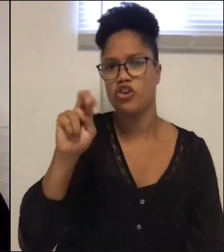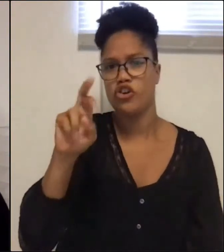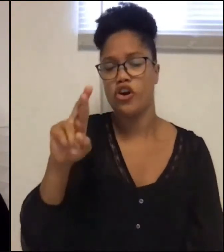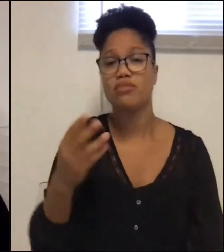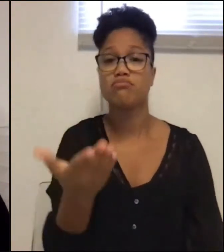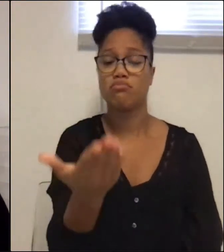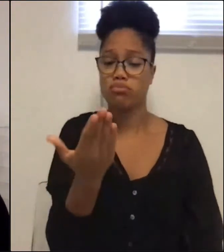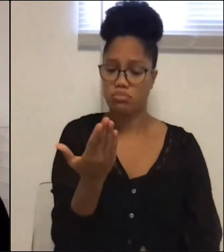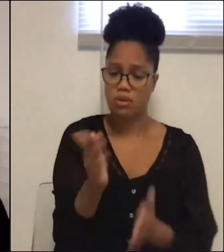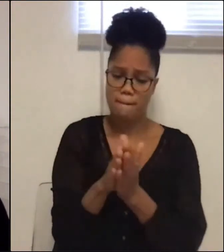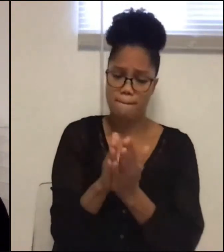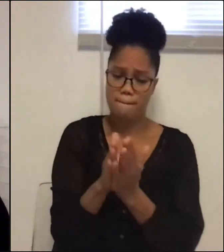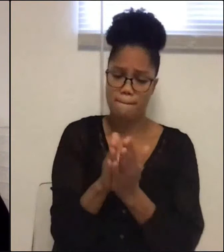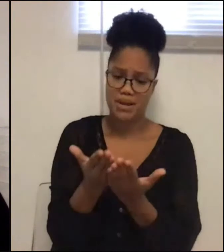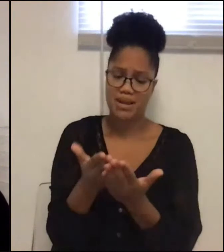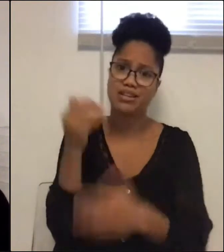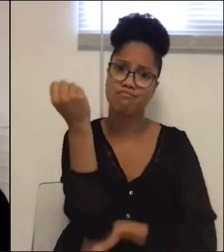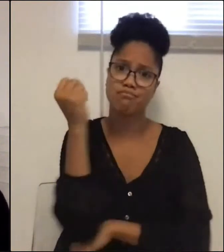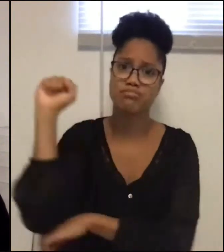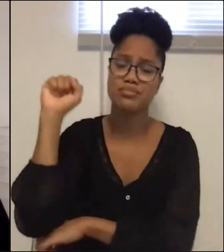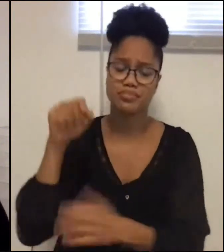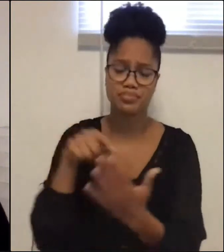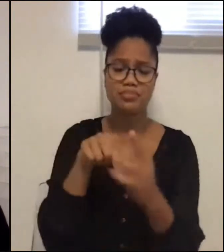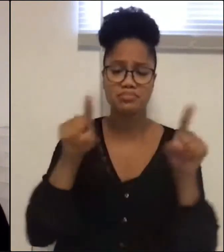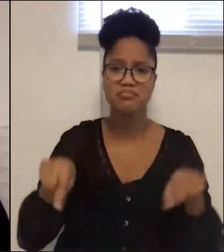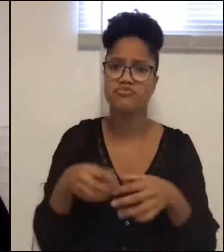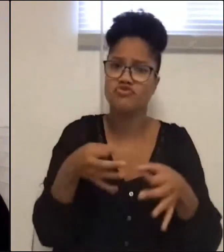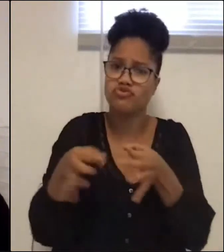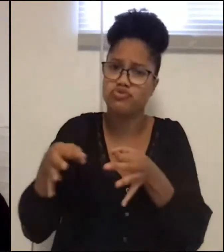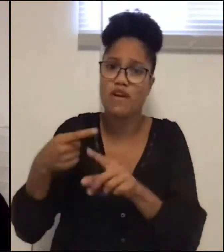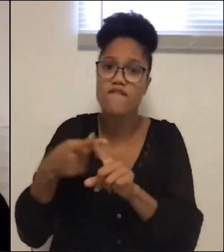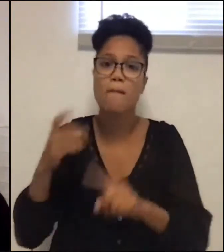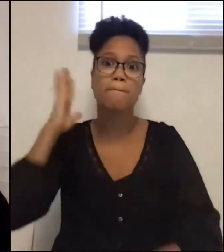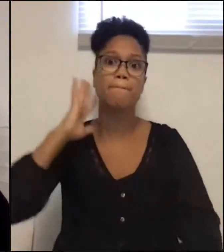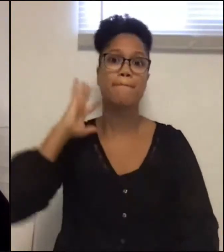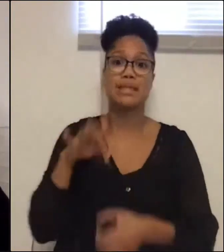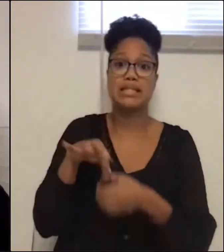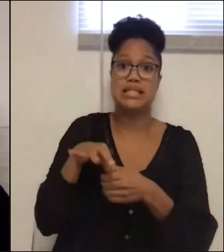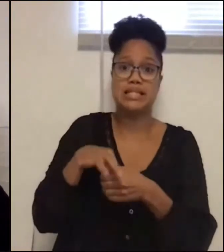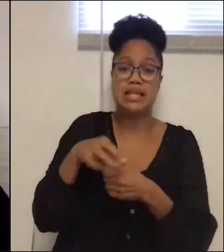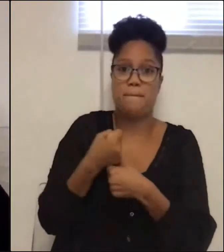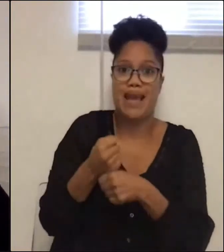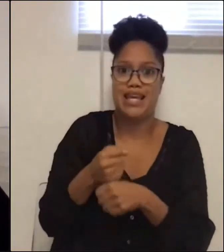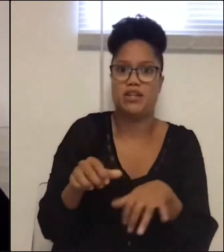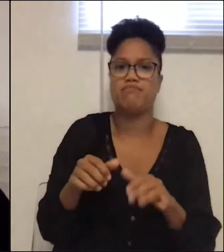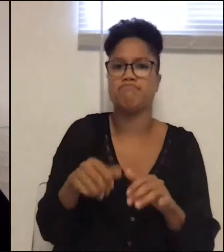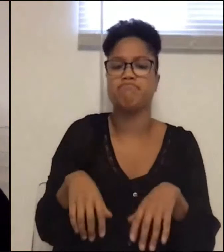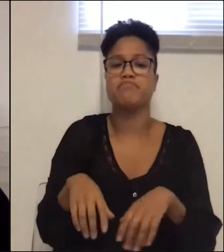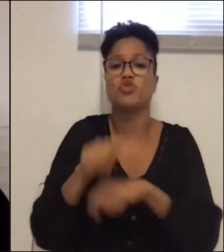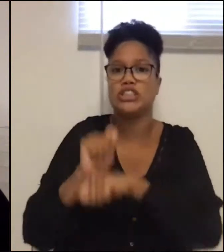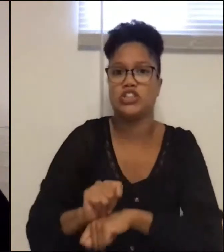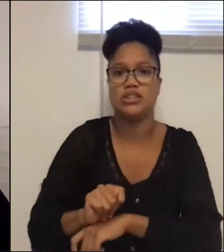manifesto derived from ancient tea brewing rituals. And by the way, that's